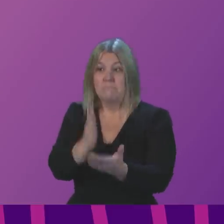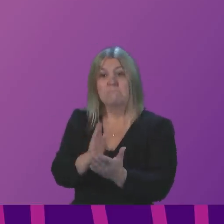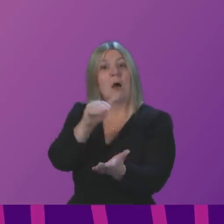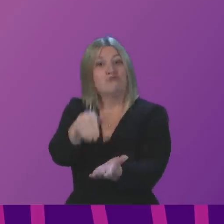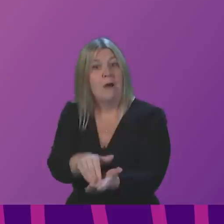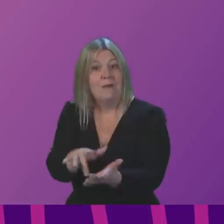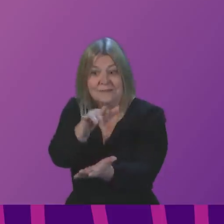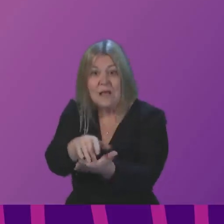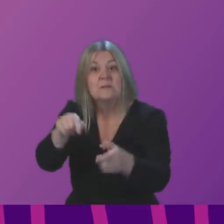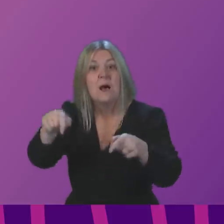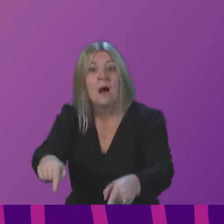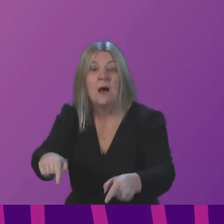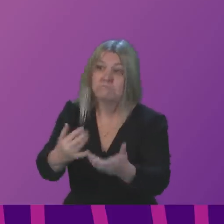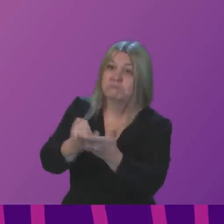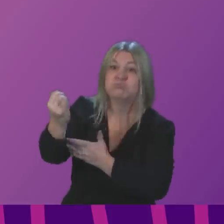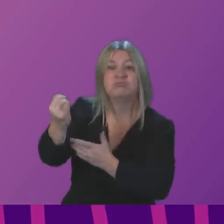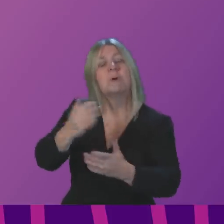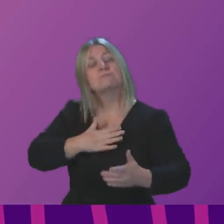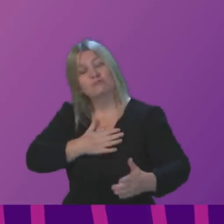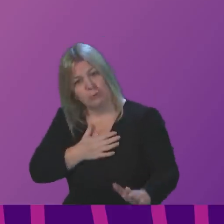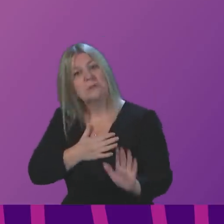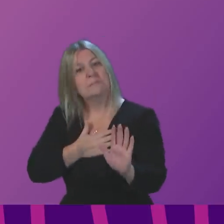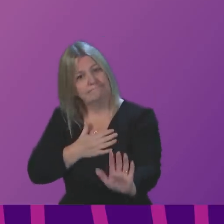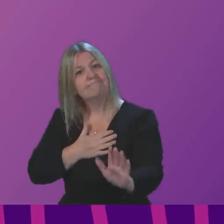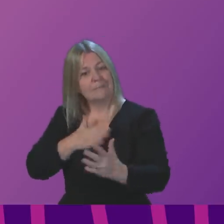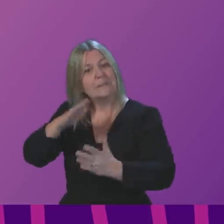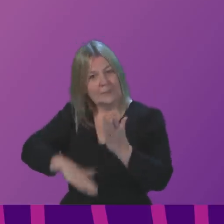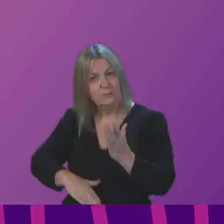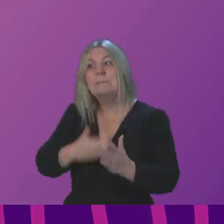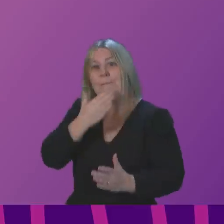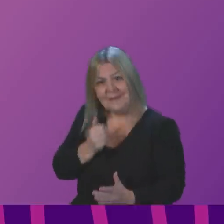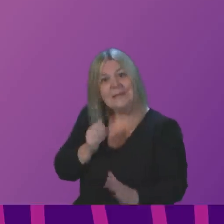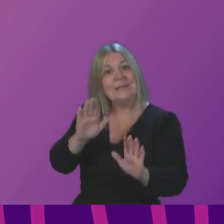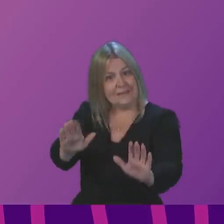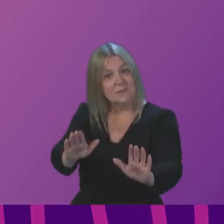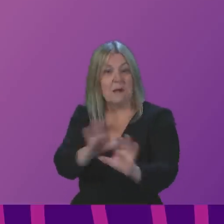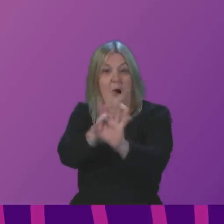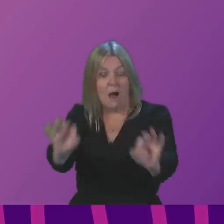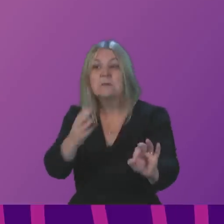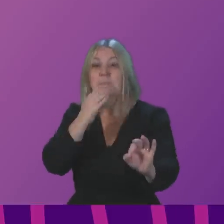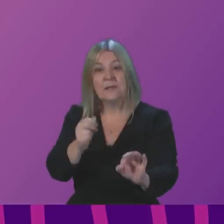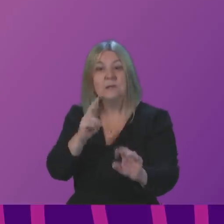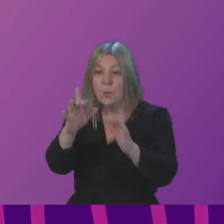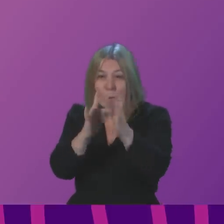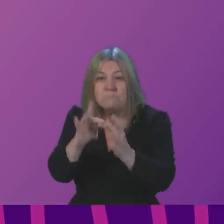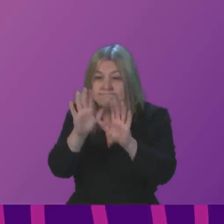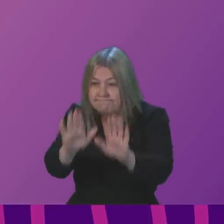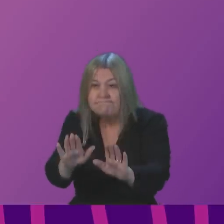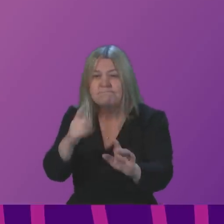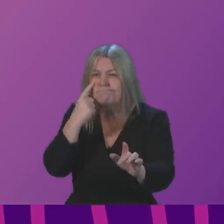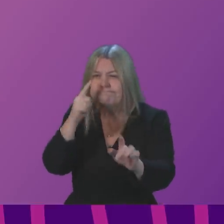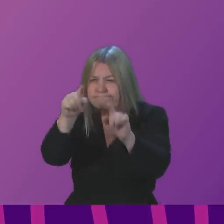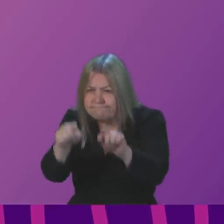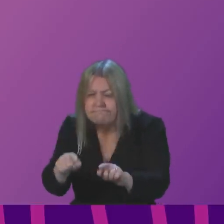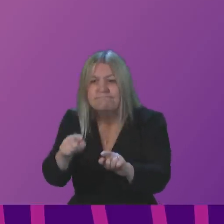really frustrating. And I am sorry that they are having that experience. Please go on and rebook. You will be vaccinated in line with the